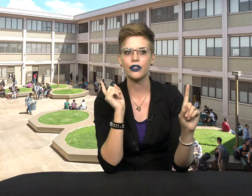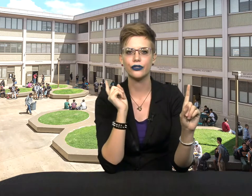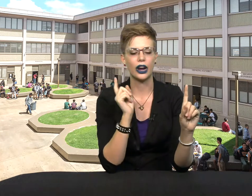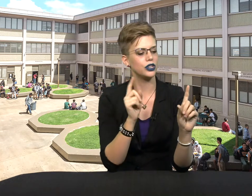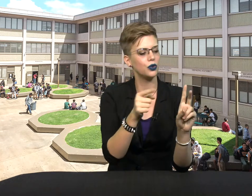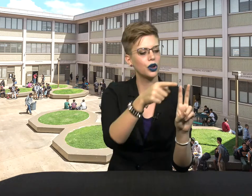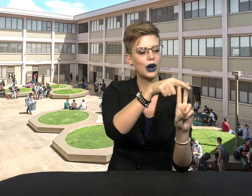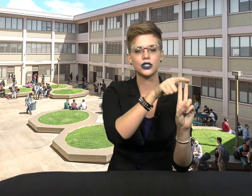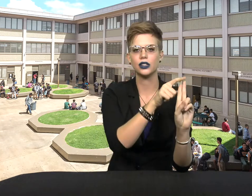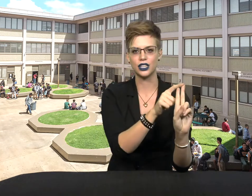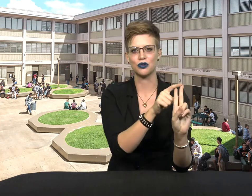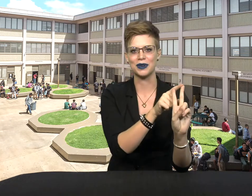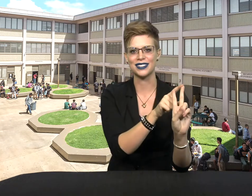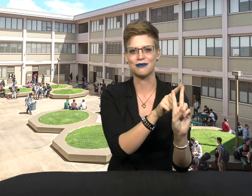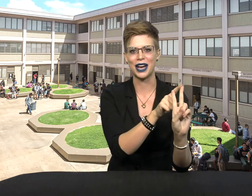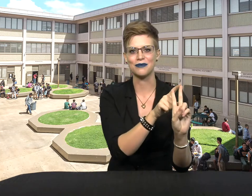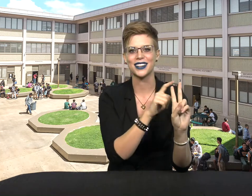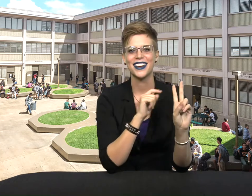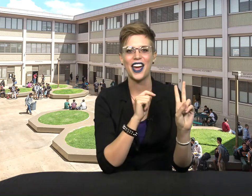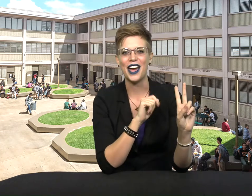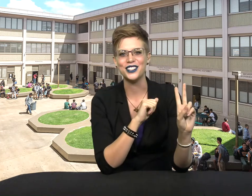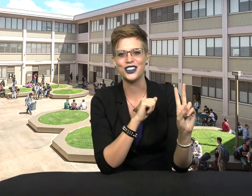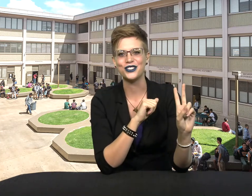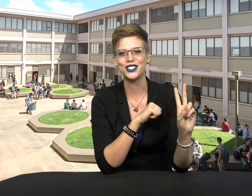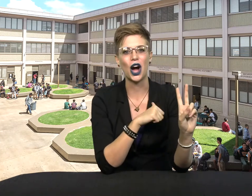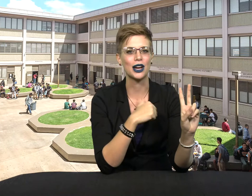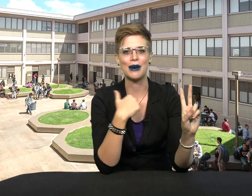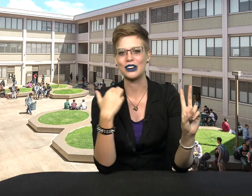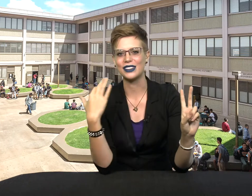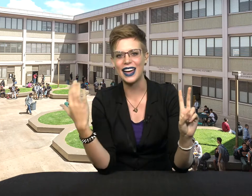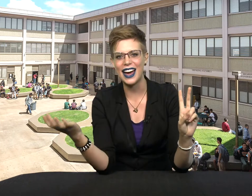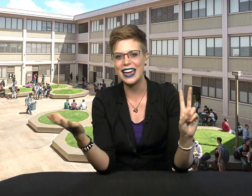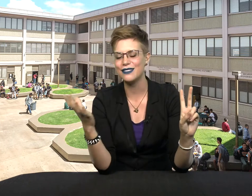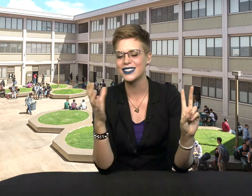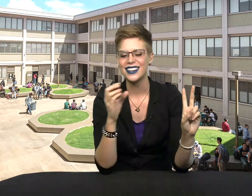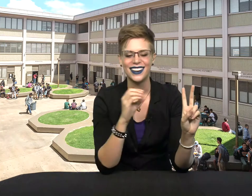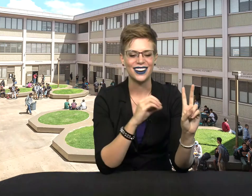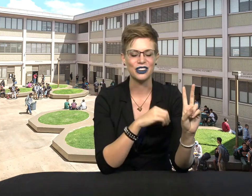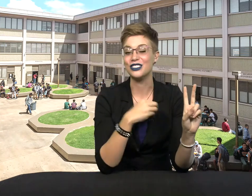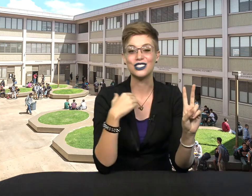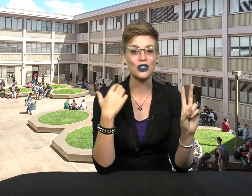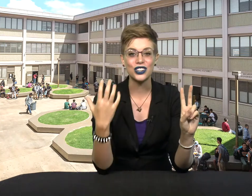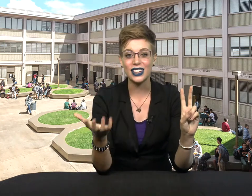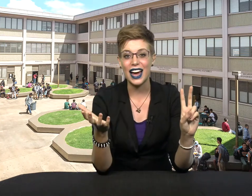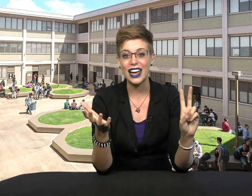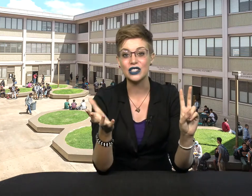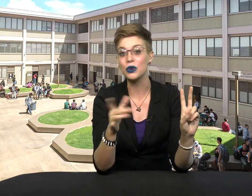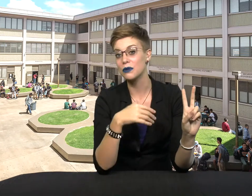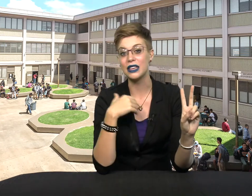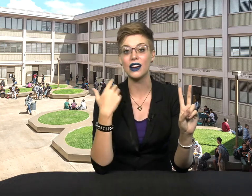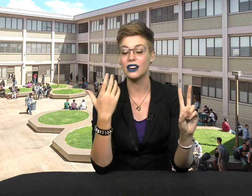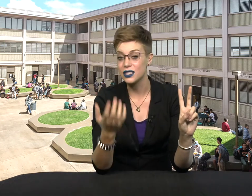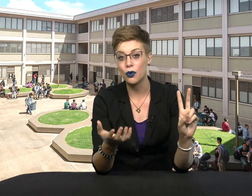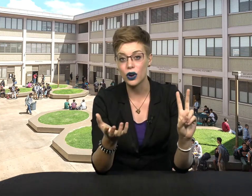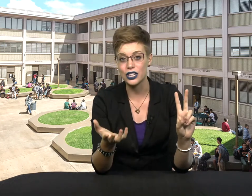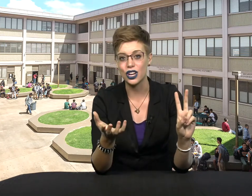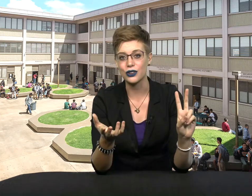friend who would go out to lunch with me sometimes, and just talk about our lives, we could socialize, we could be there and support each other.